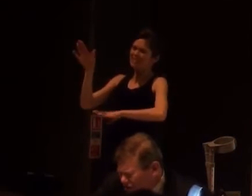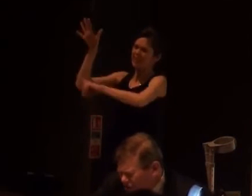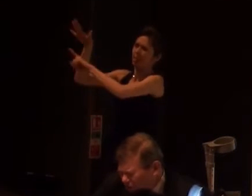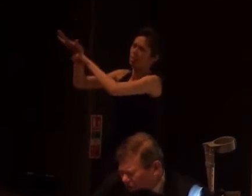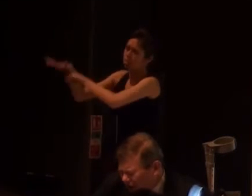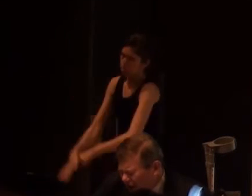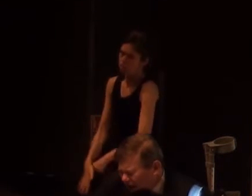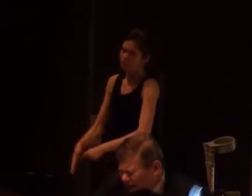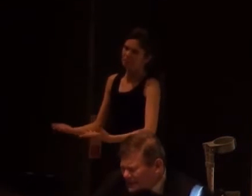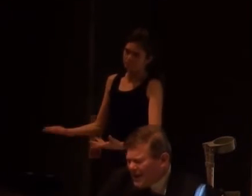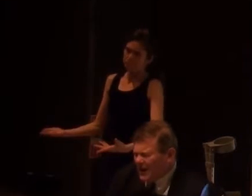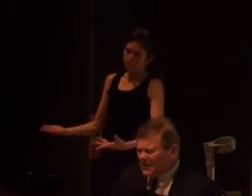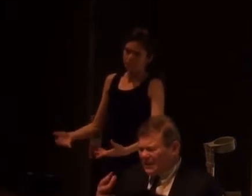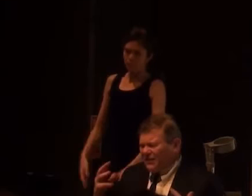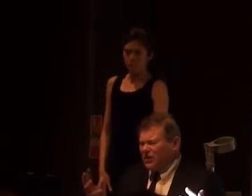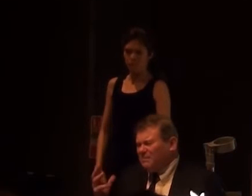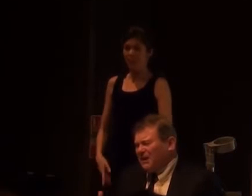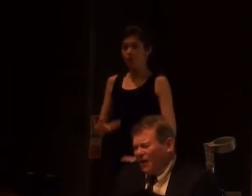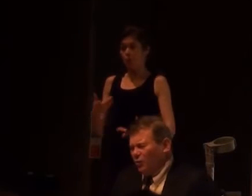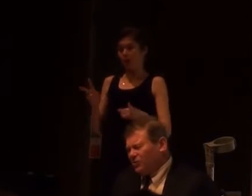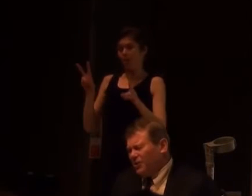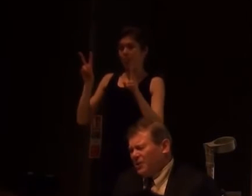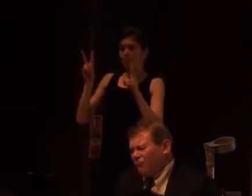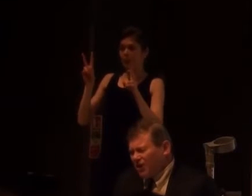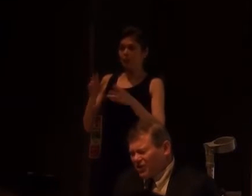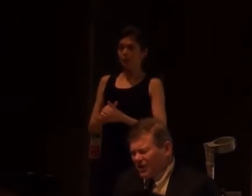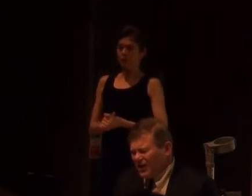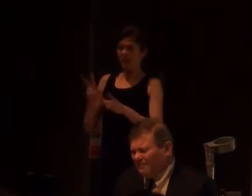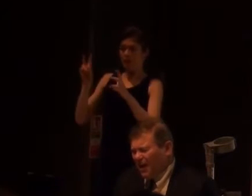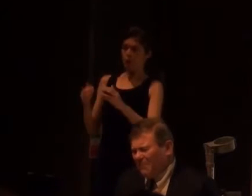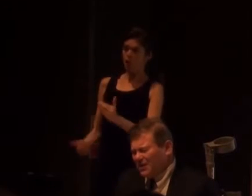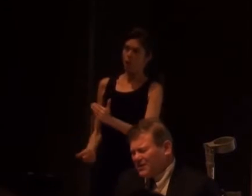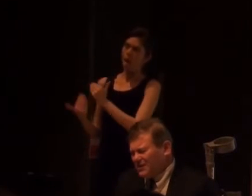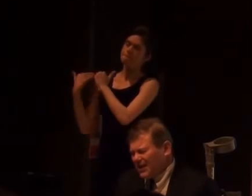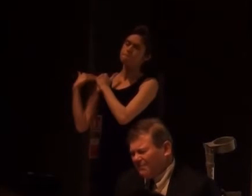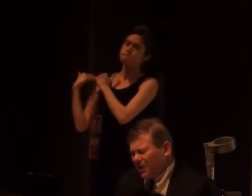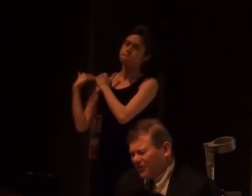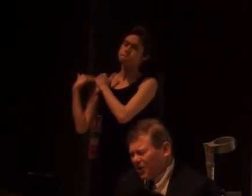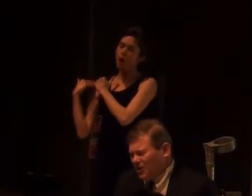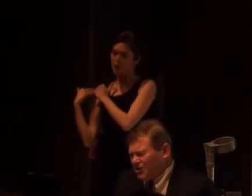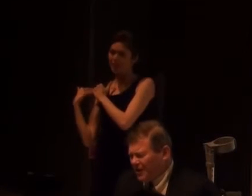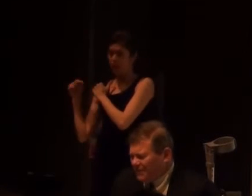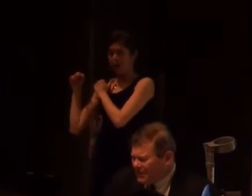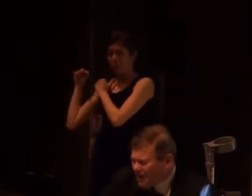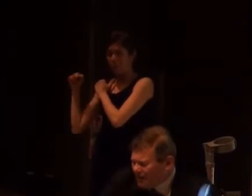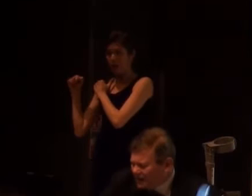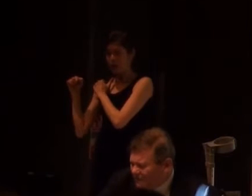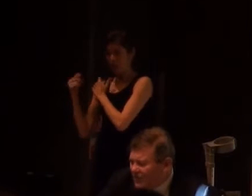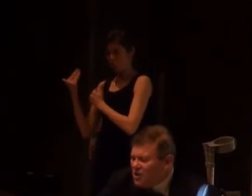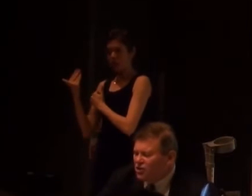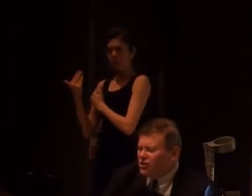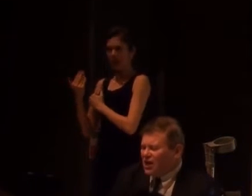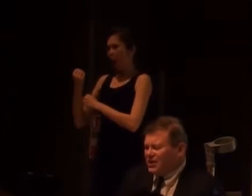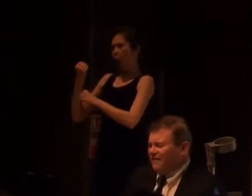a very strong thing, and it's something that's been evoked recently by ministers in both the coalition government and the current